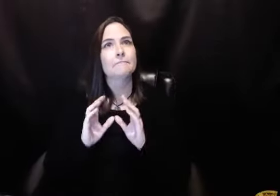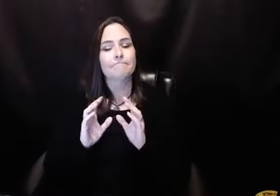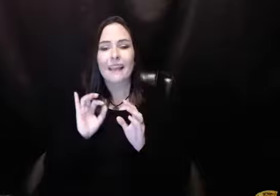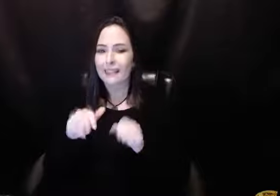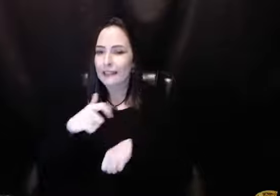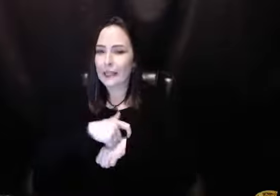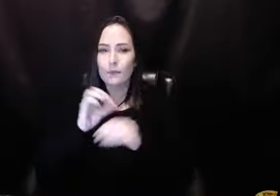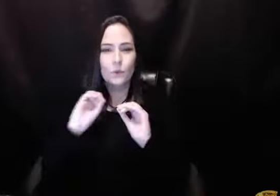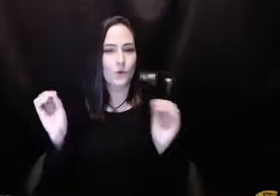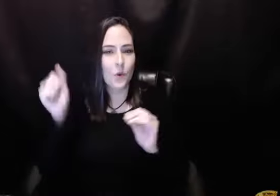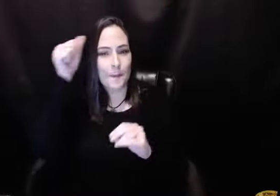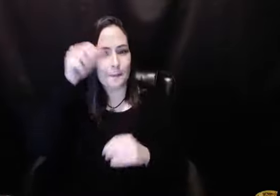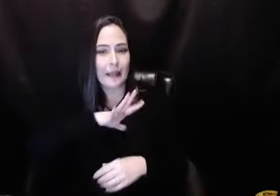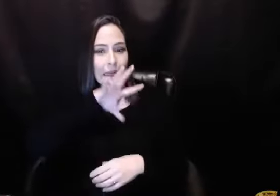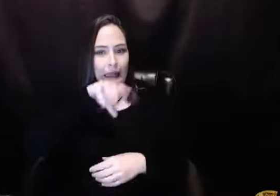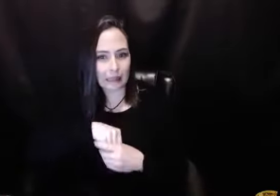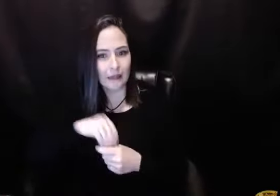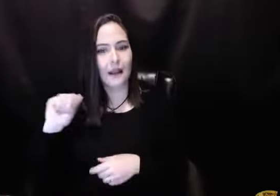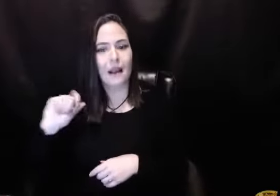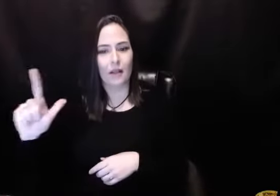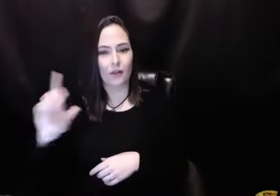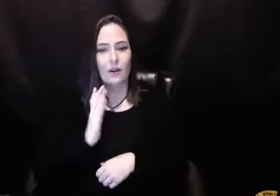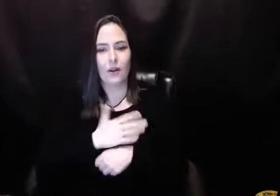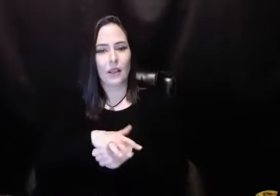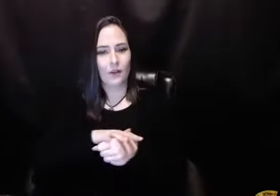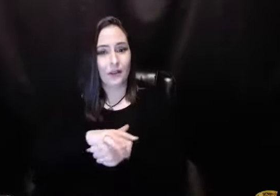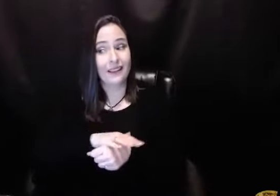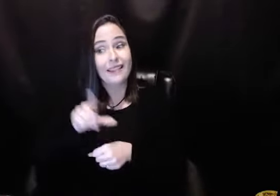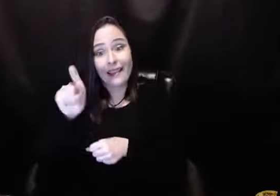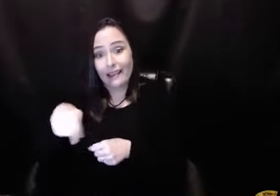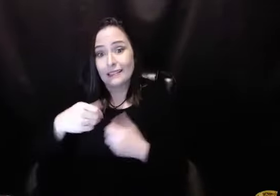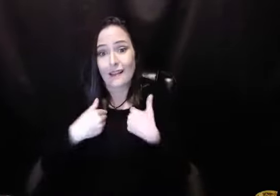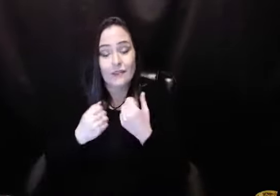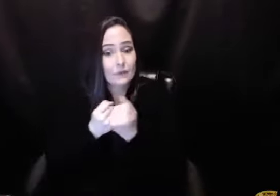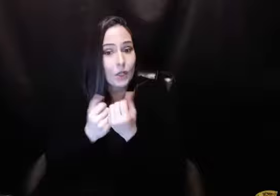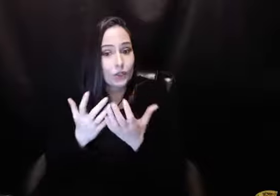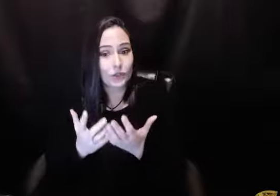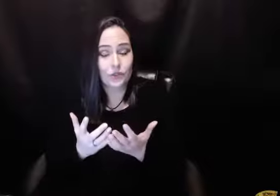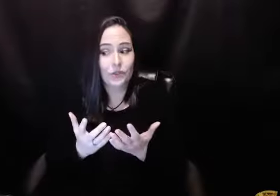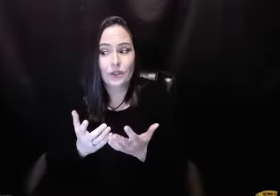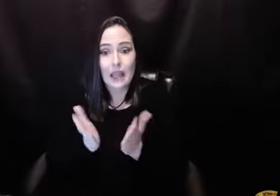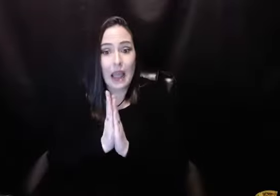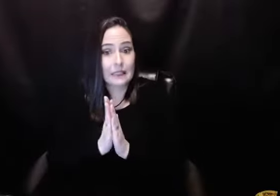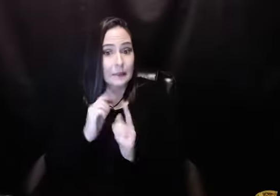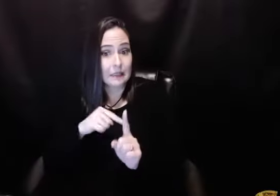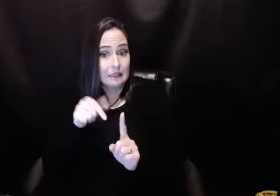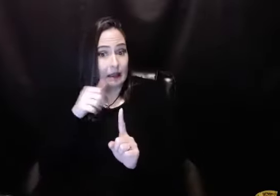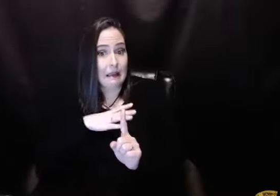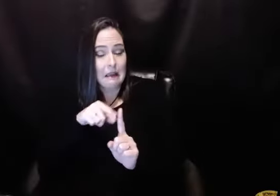man I ever sponsored, there weren't any men in Al-Anon in our area. And so they had to have a